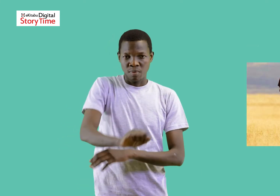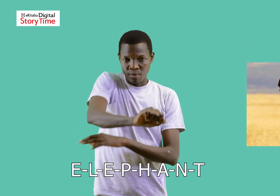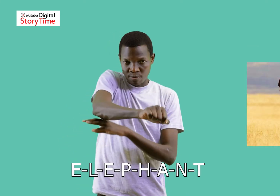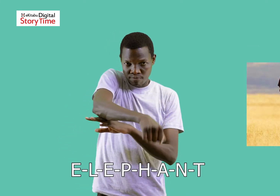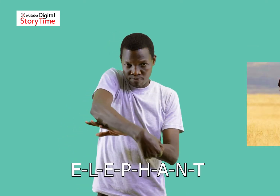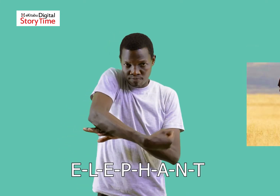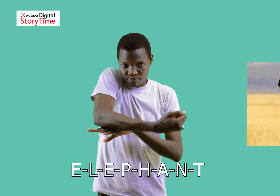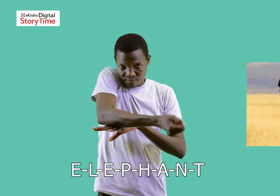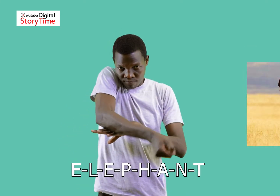Elephant